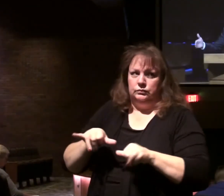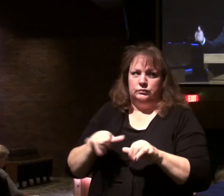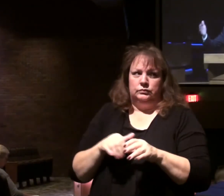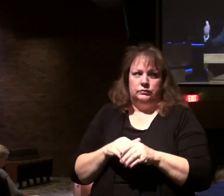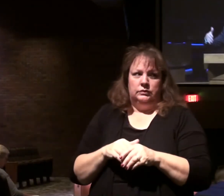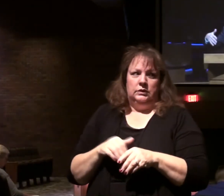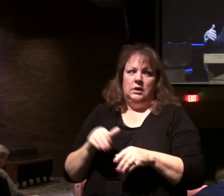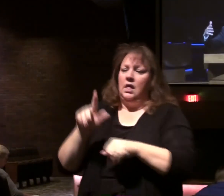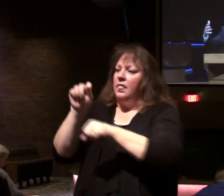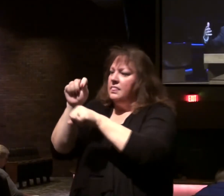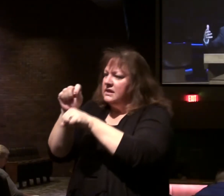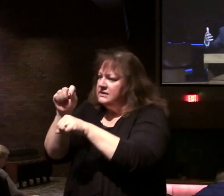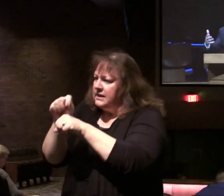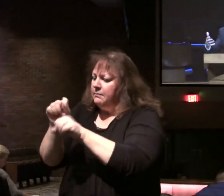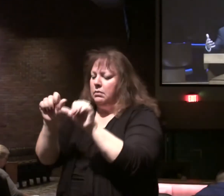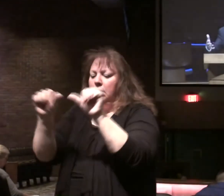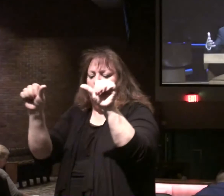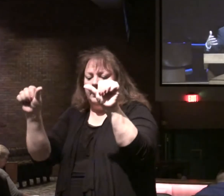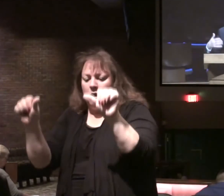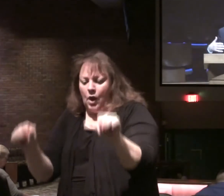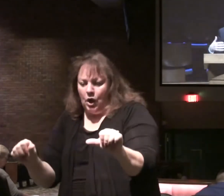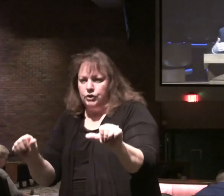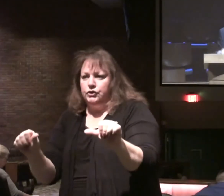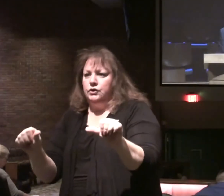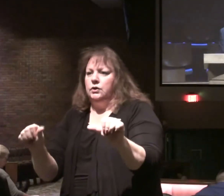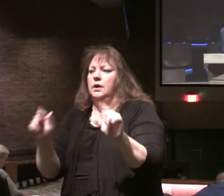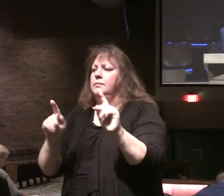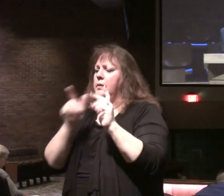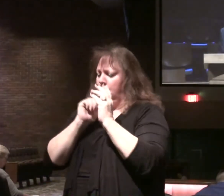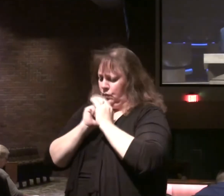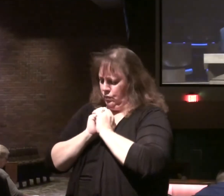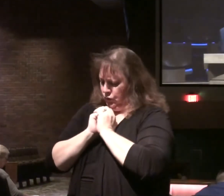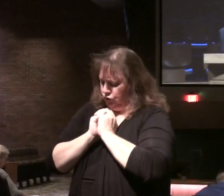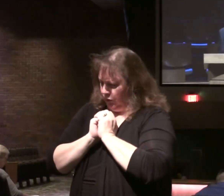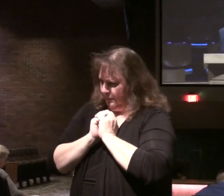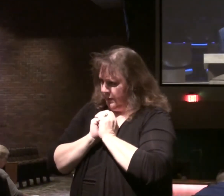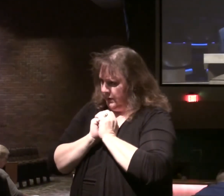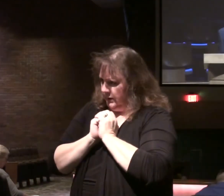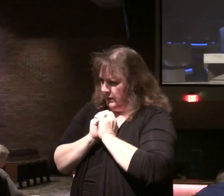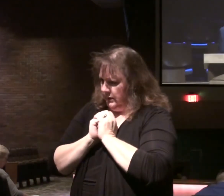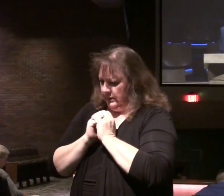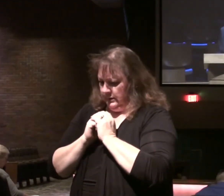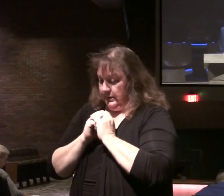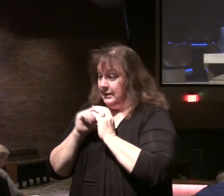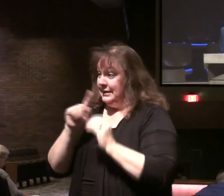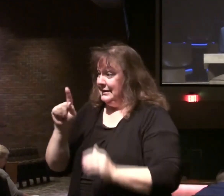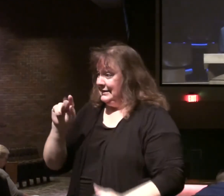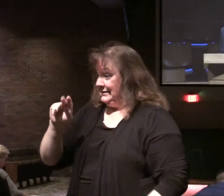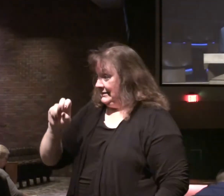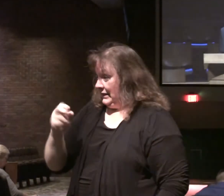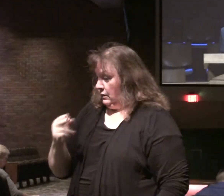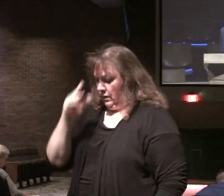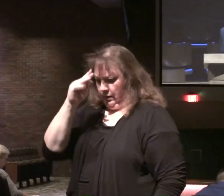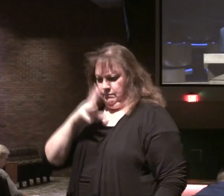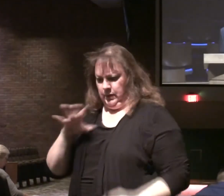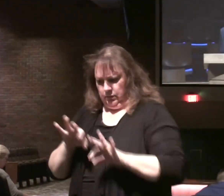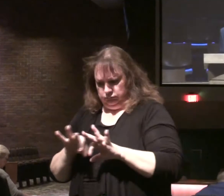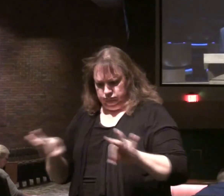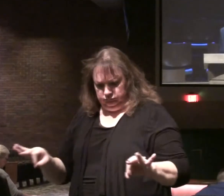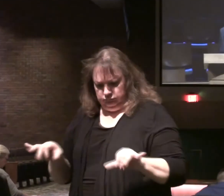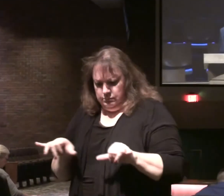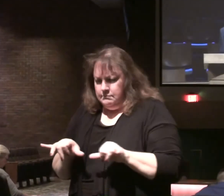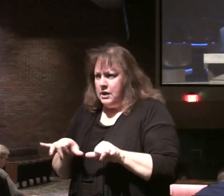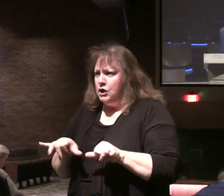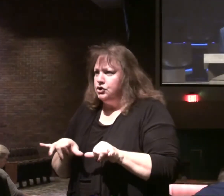The temple, the altar, and the worshipers. Here, a man had a measuring line.